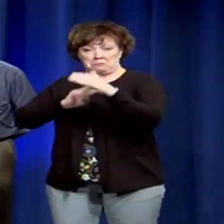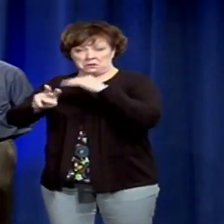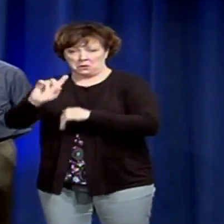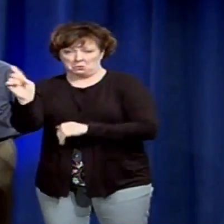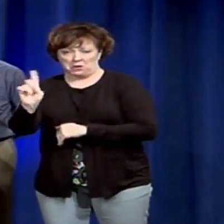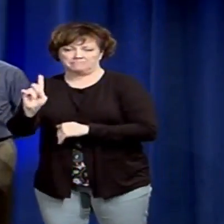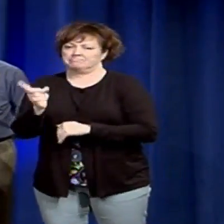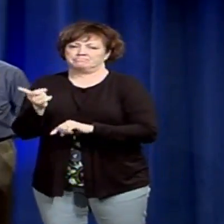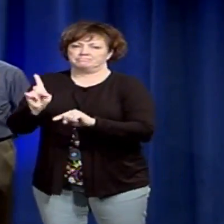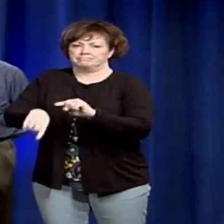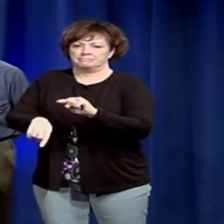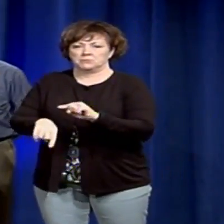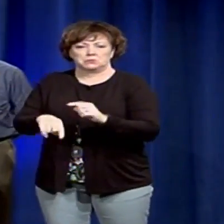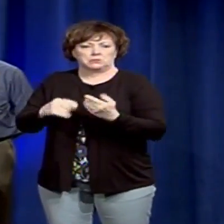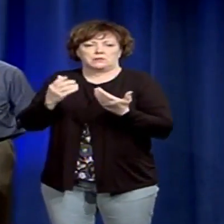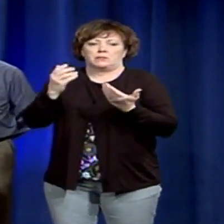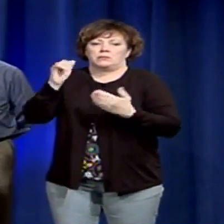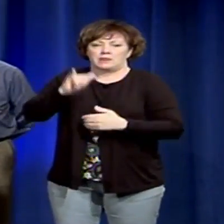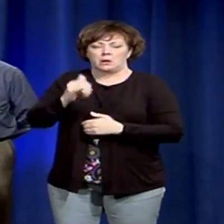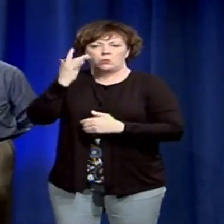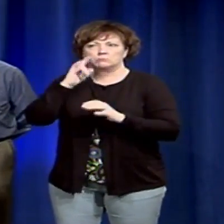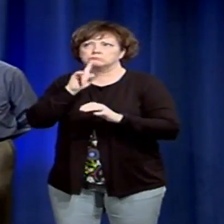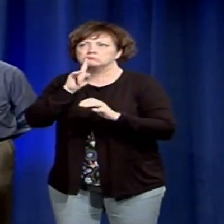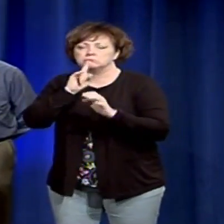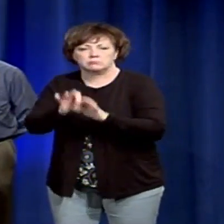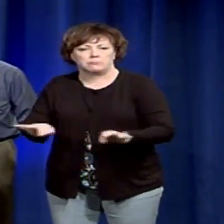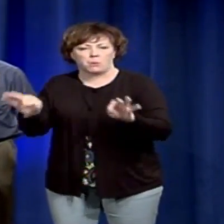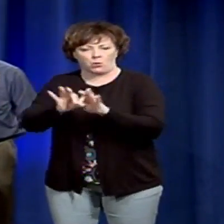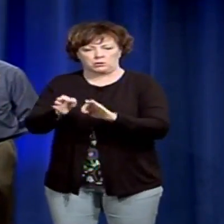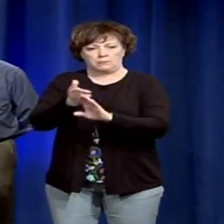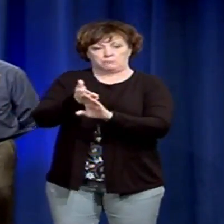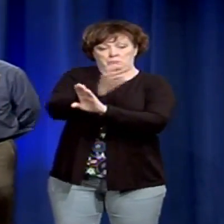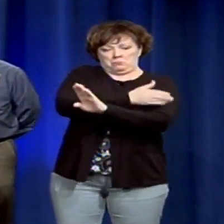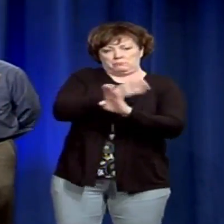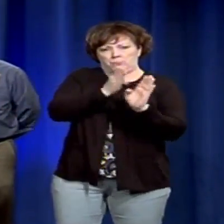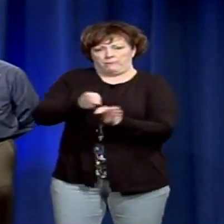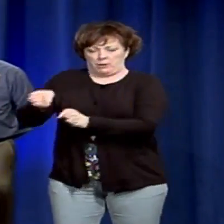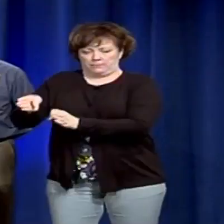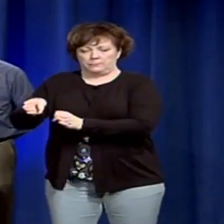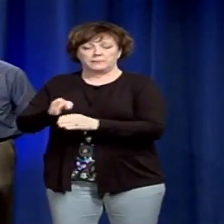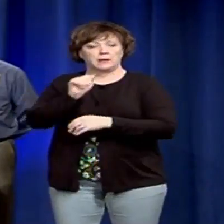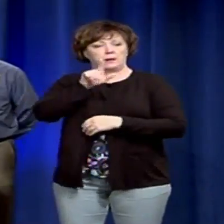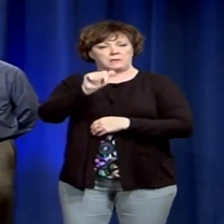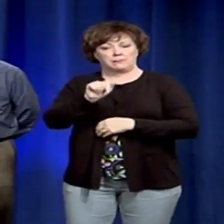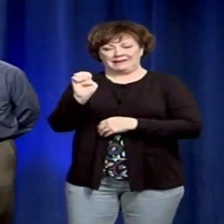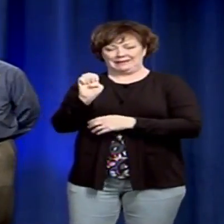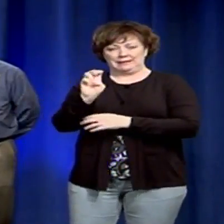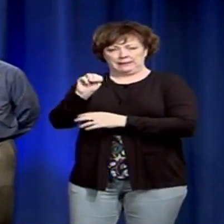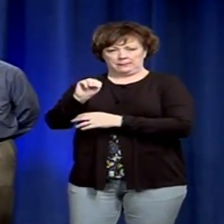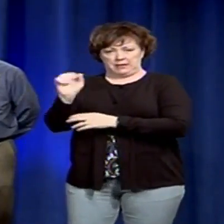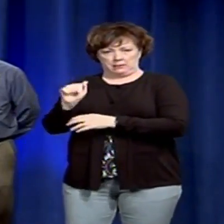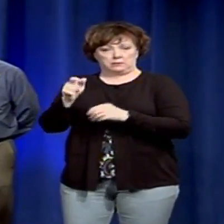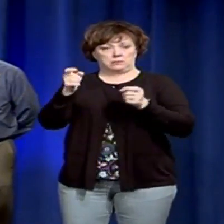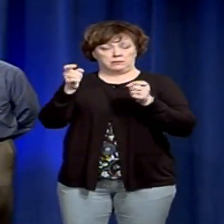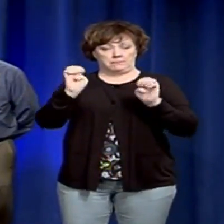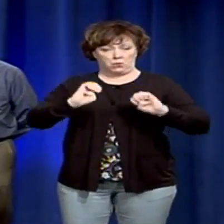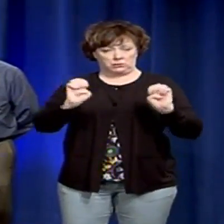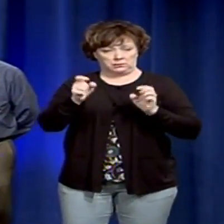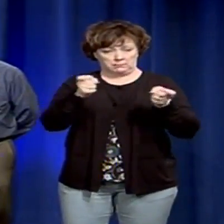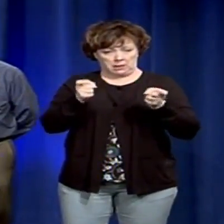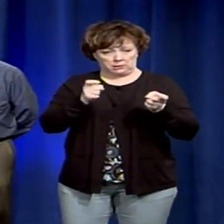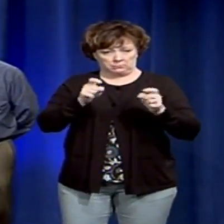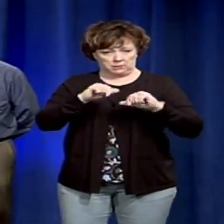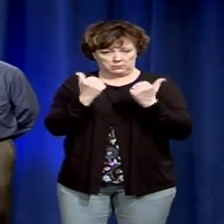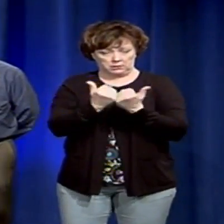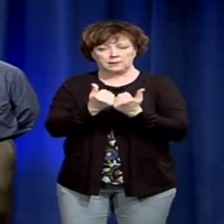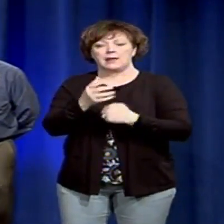and that is why it is paramount that we prepare ahead of time. Alabama EMA and local county EMAs